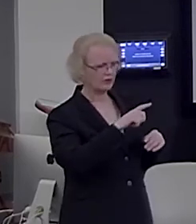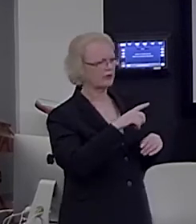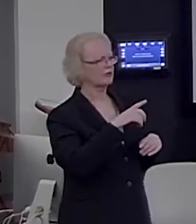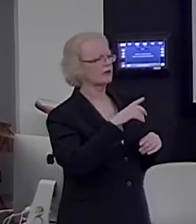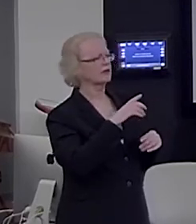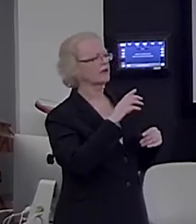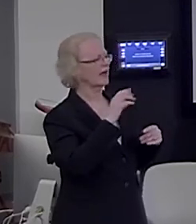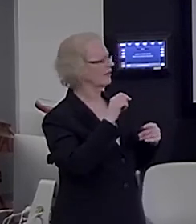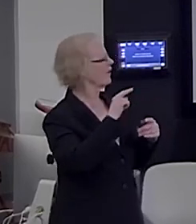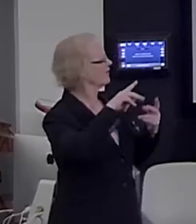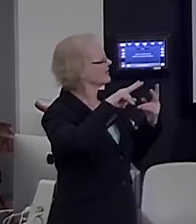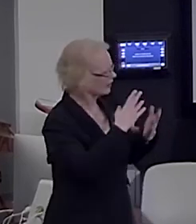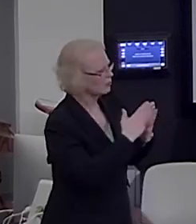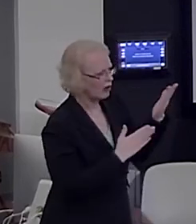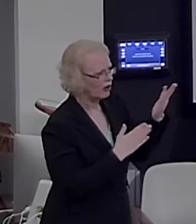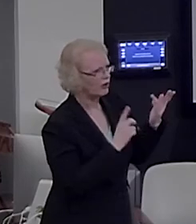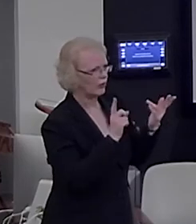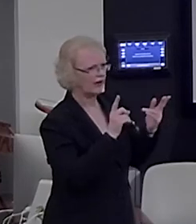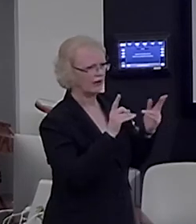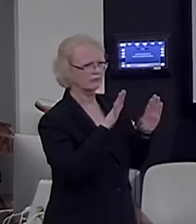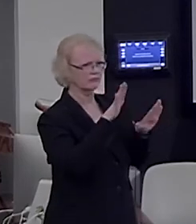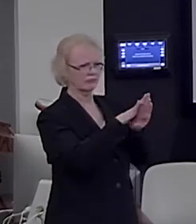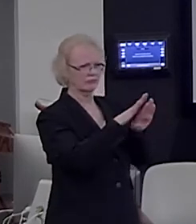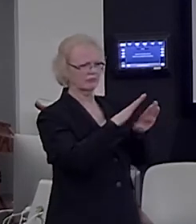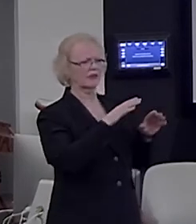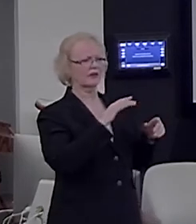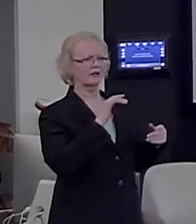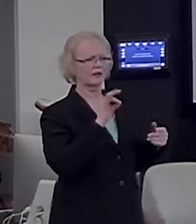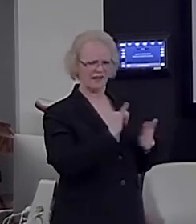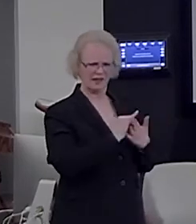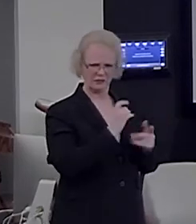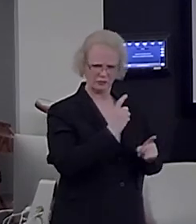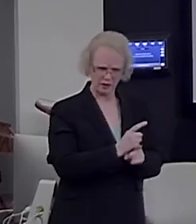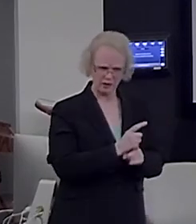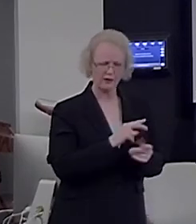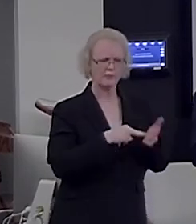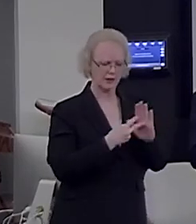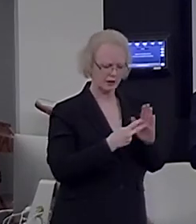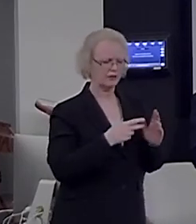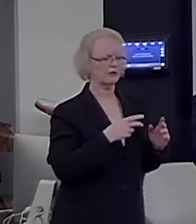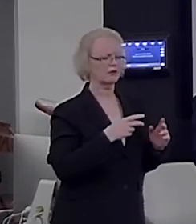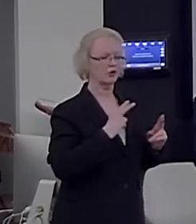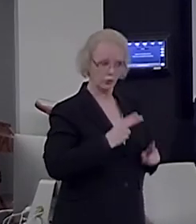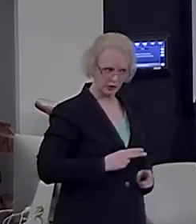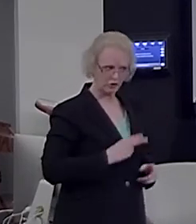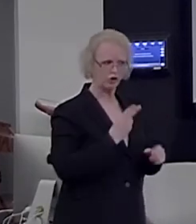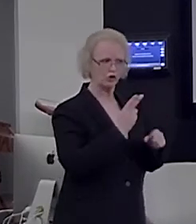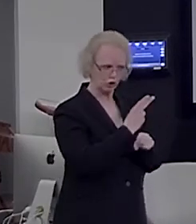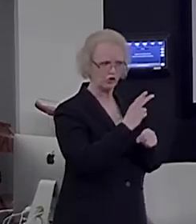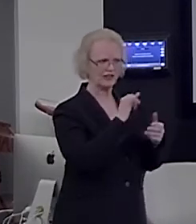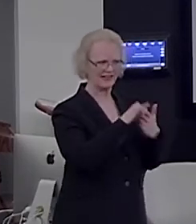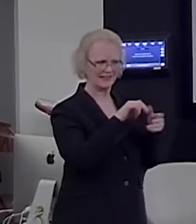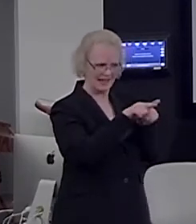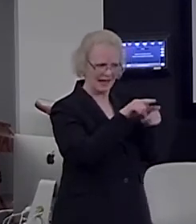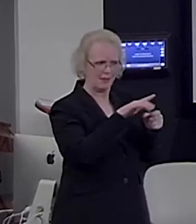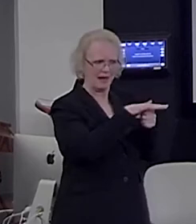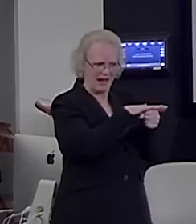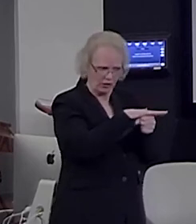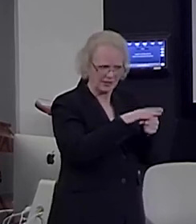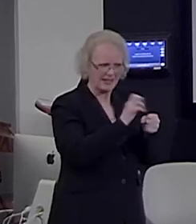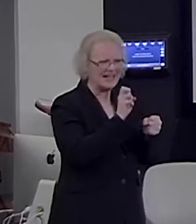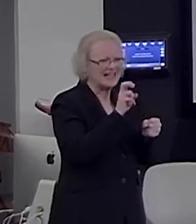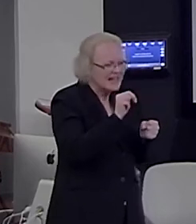So, if this hypothesis is correct, these areas are being used by humans even for extremely